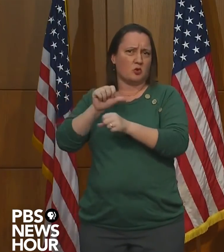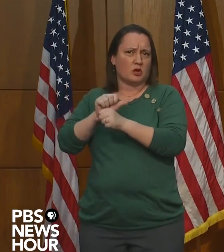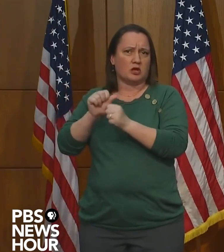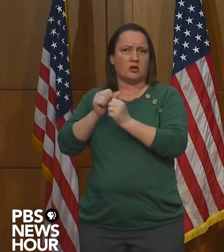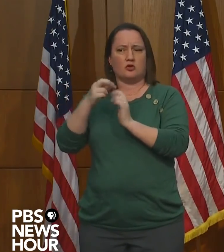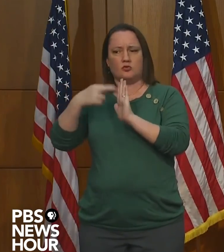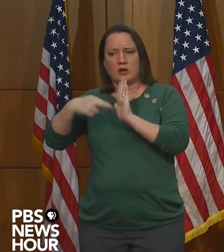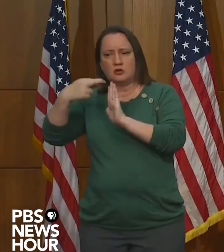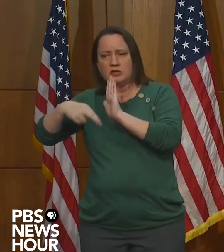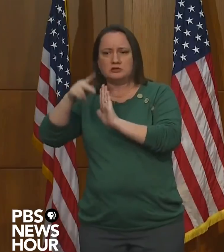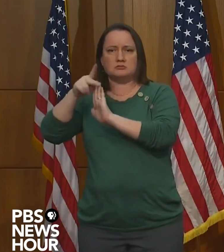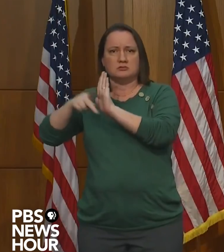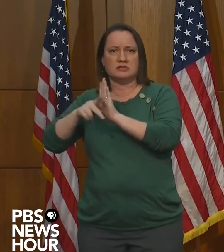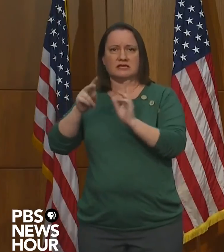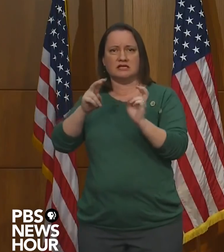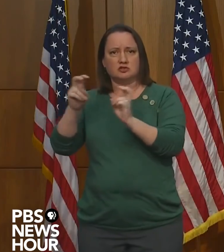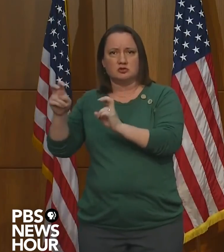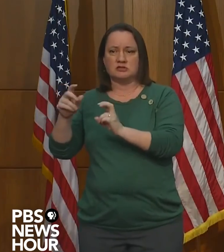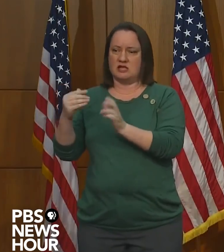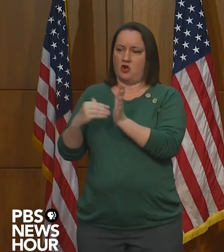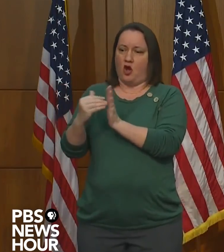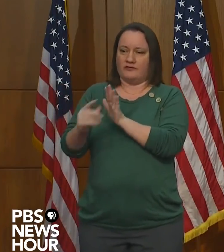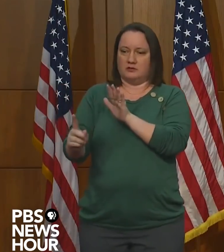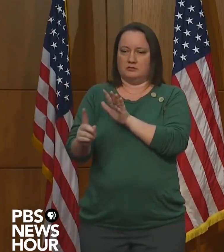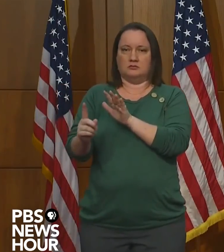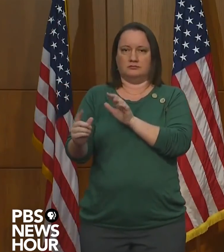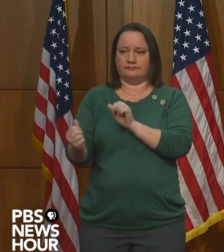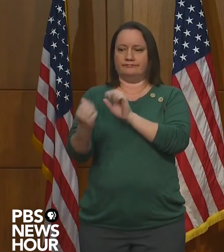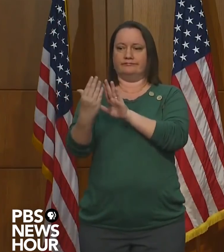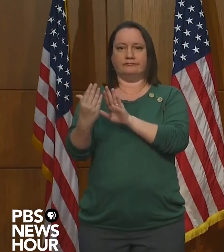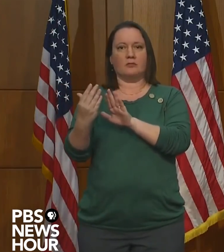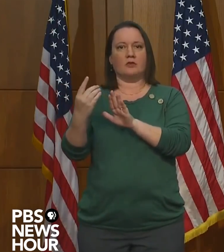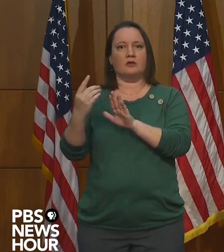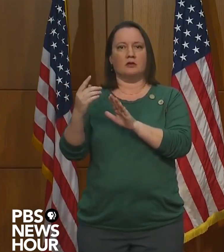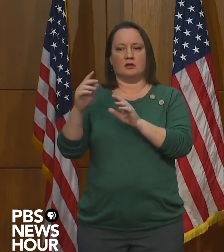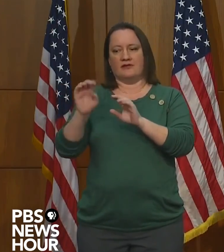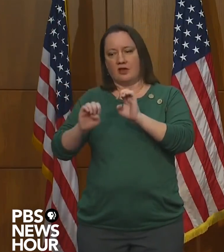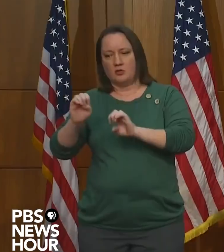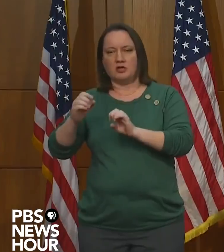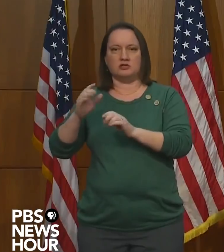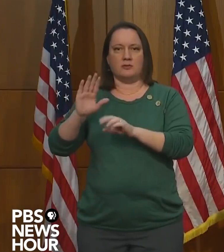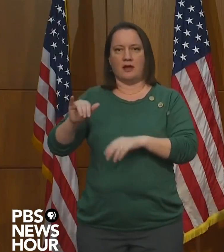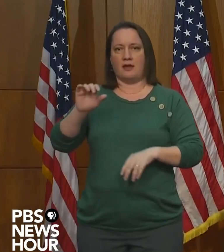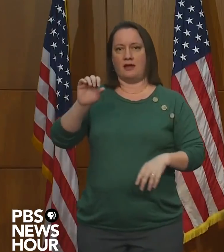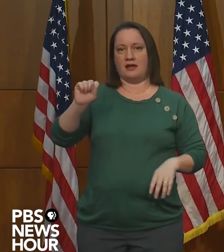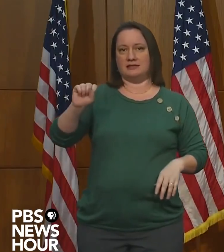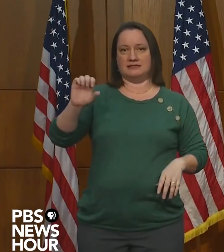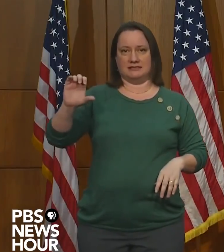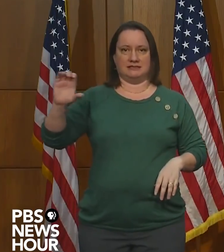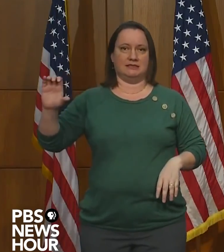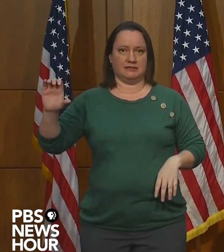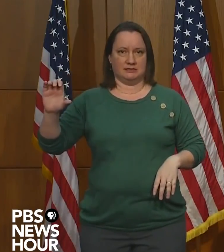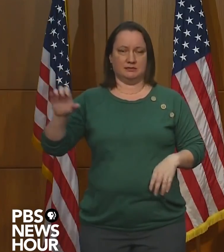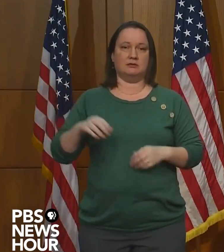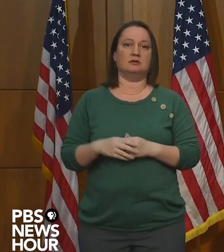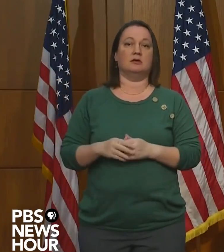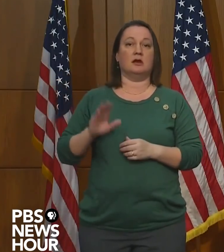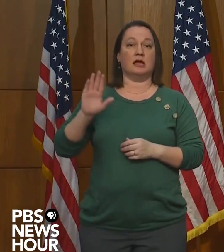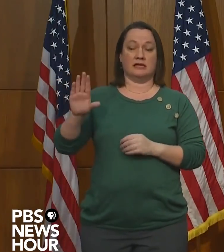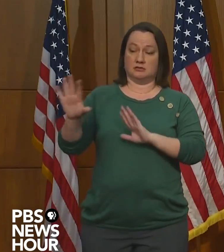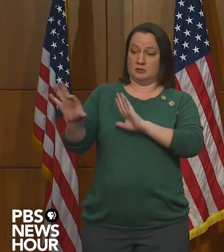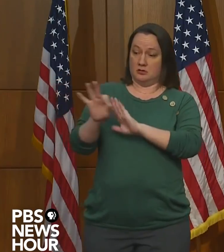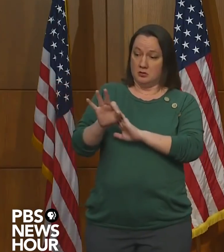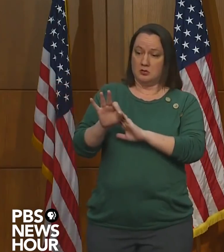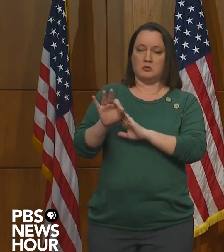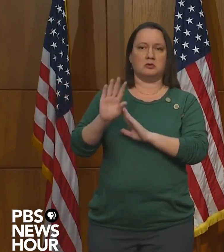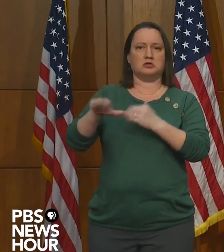frequently come before the SCC. His appointment was unanimously supported during session by